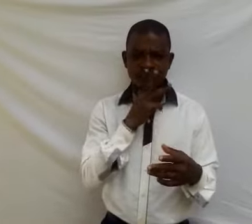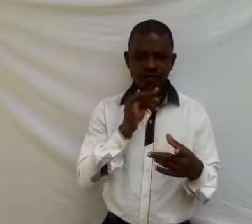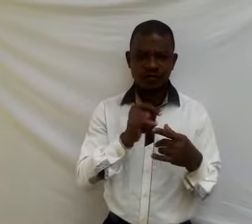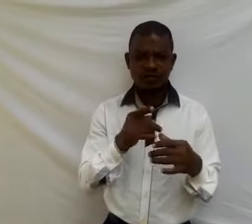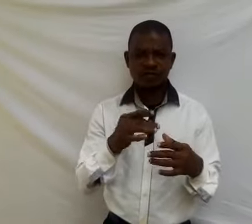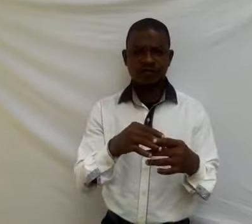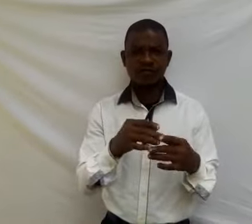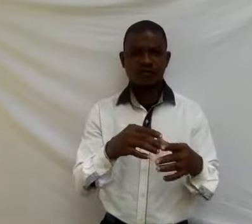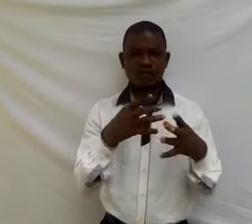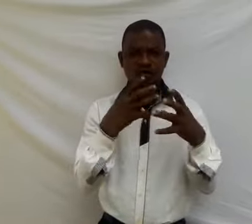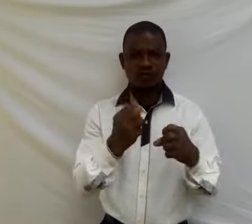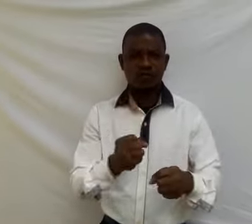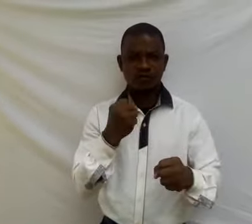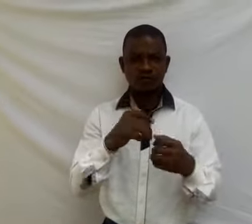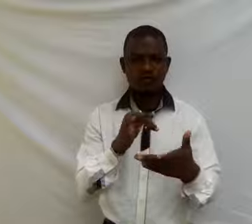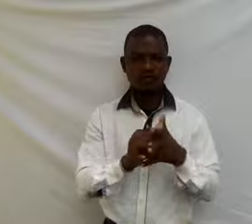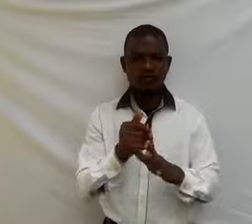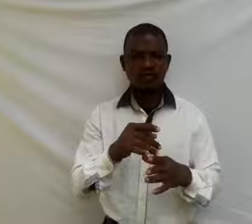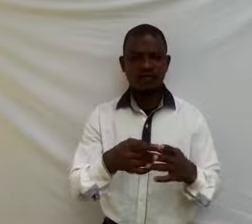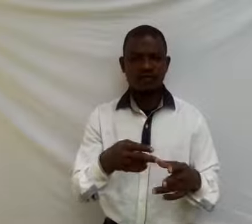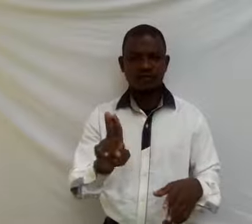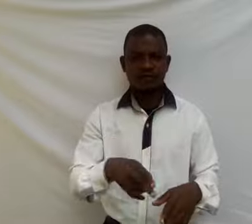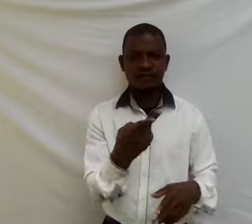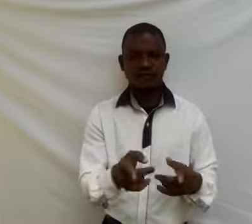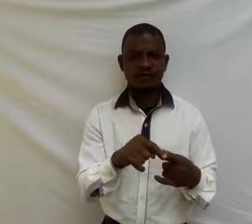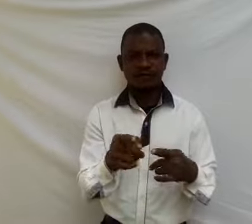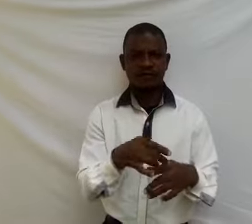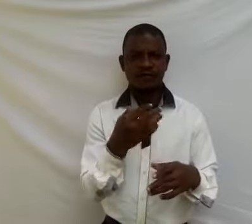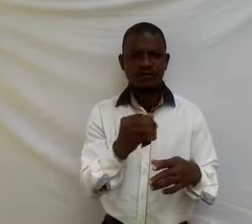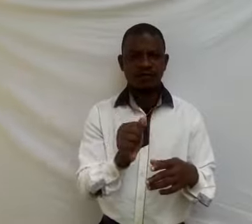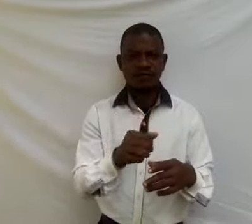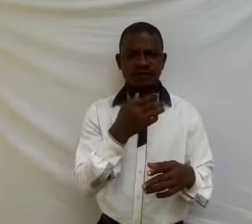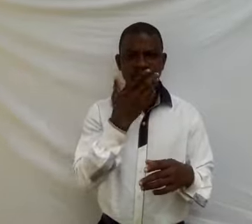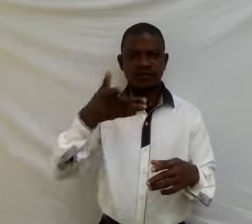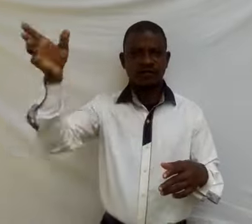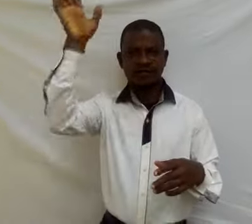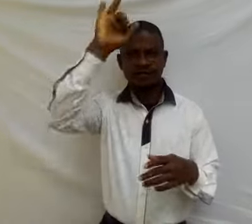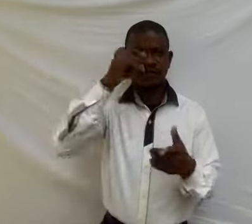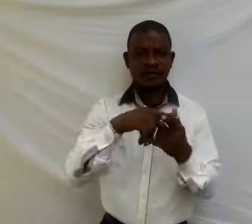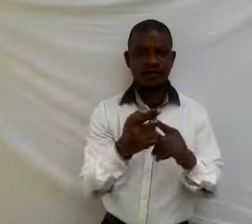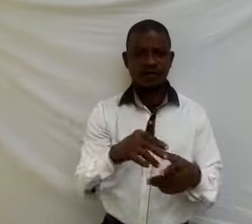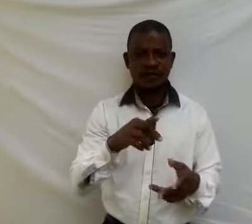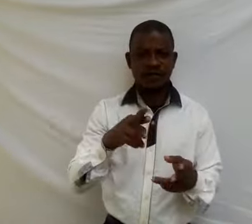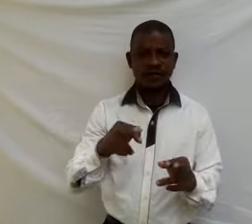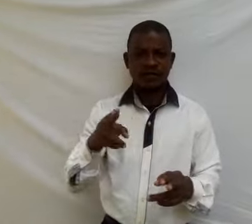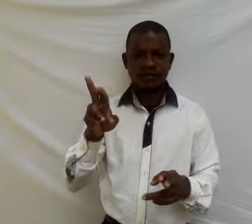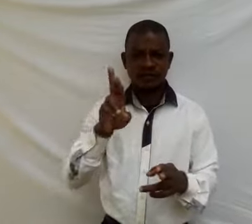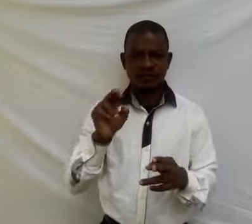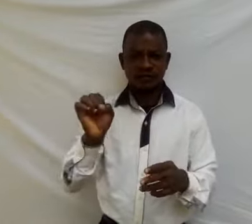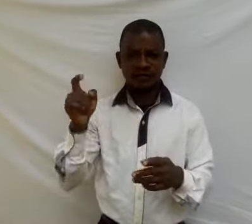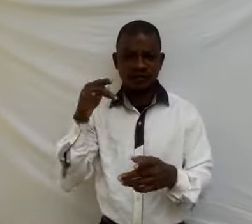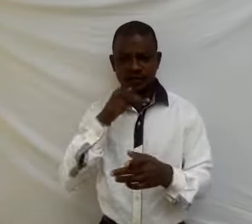that fall from the atmosphere and reach the surface of the earth.